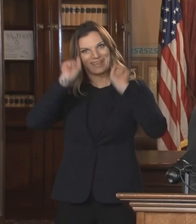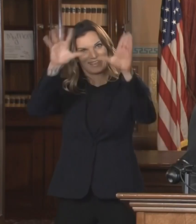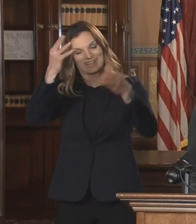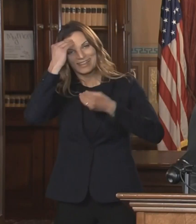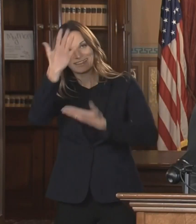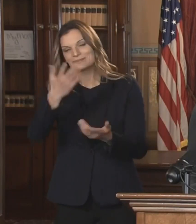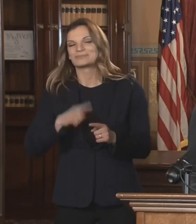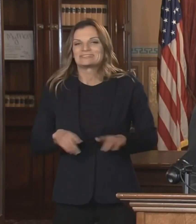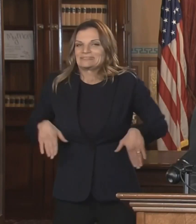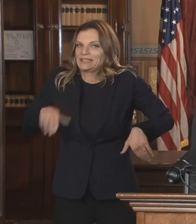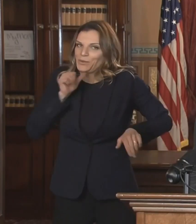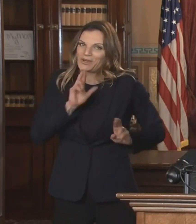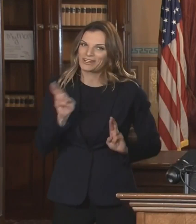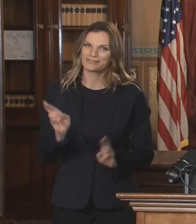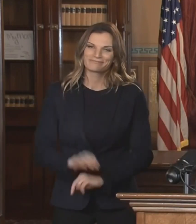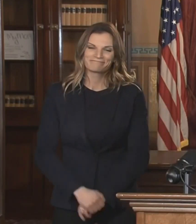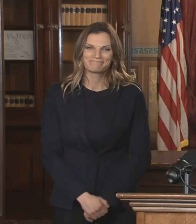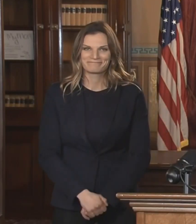it's just premature.